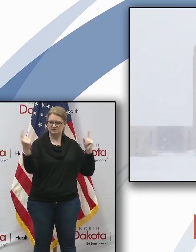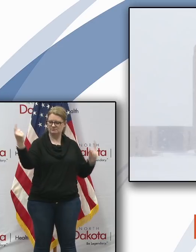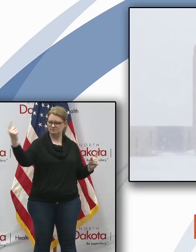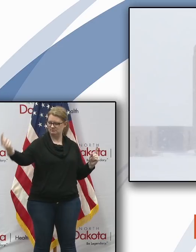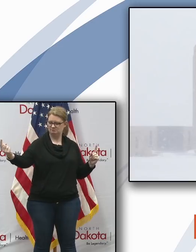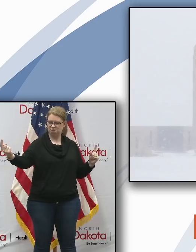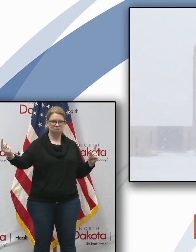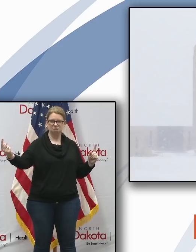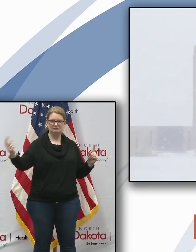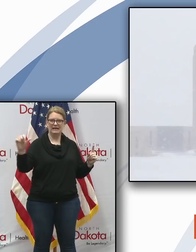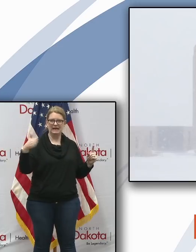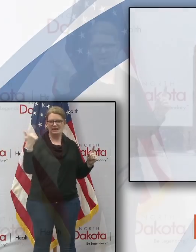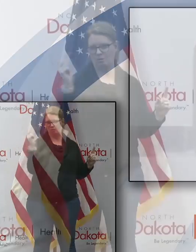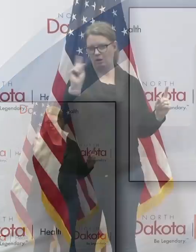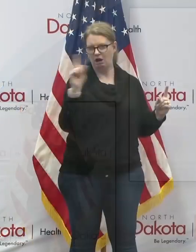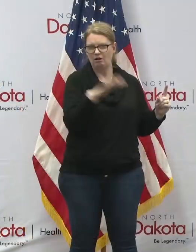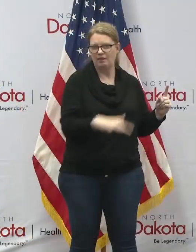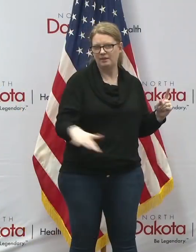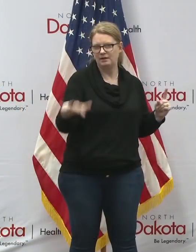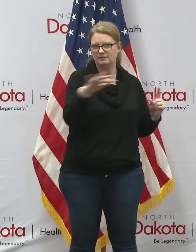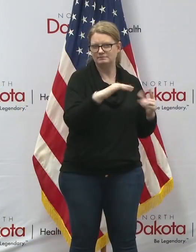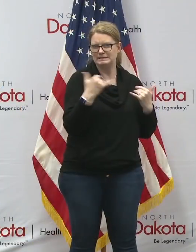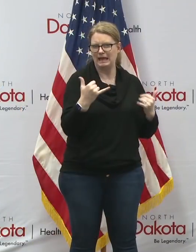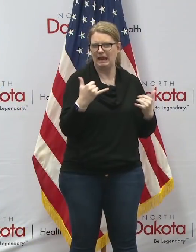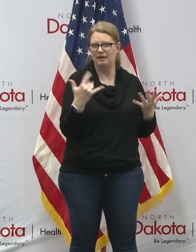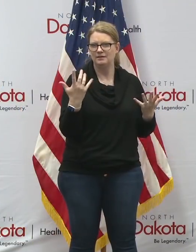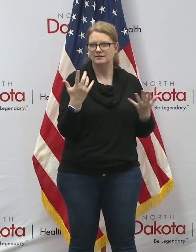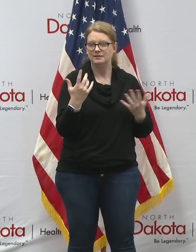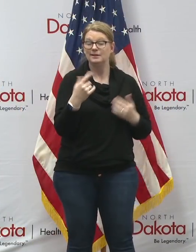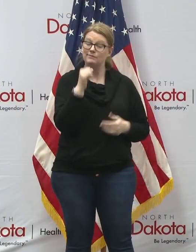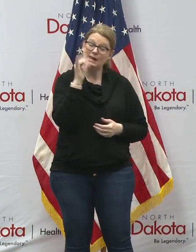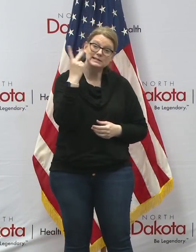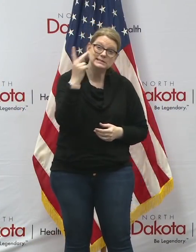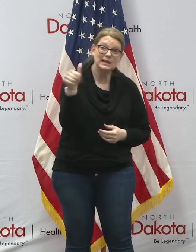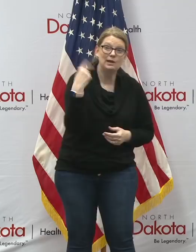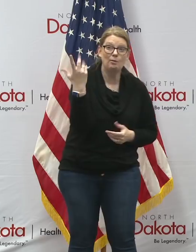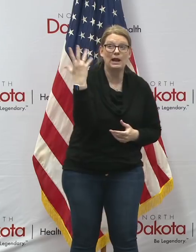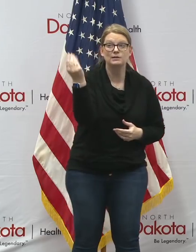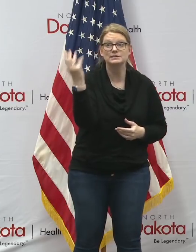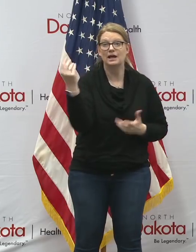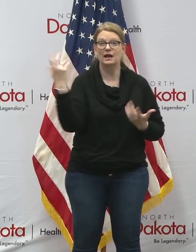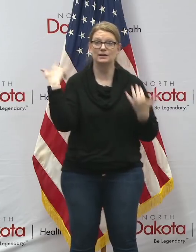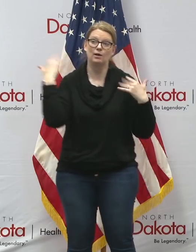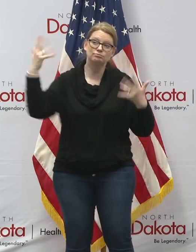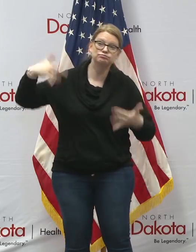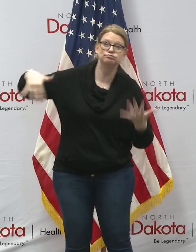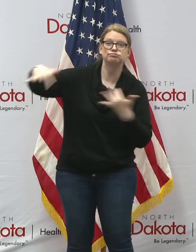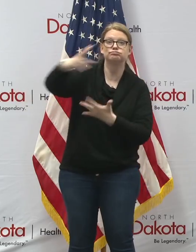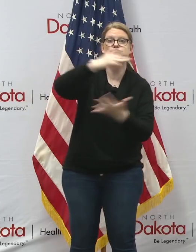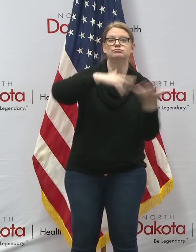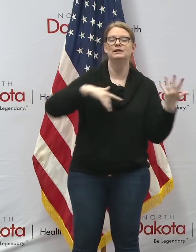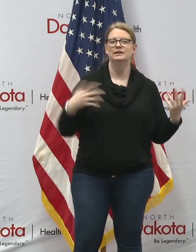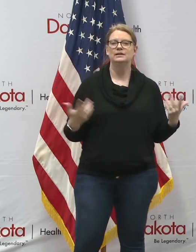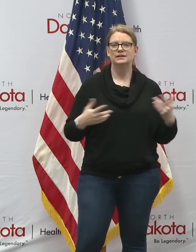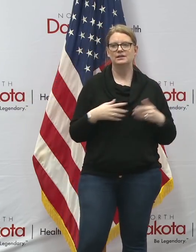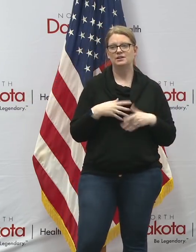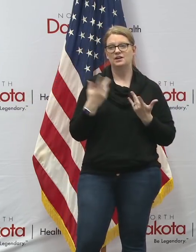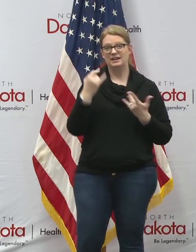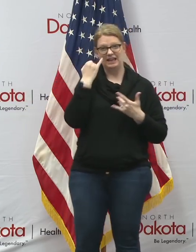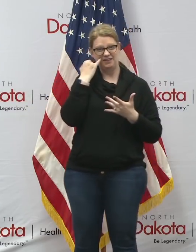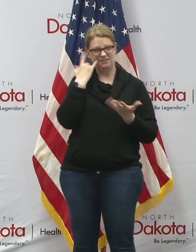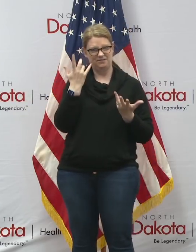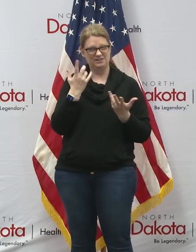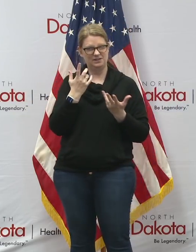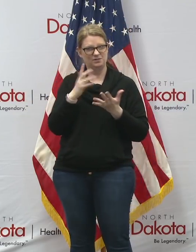outside anywhere on the capital grounds today because we haven't seen anybody outside and if schools were still operating there probably wouldn't have been a snow day in